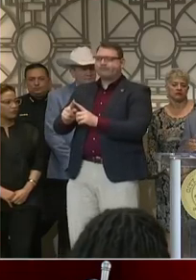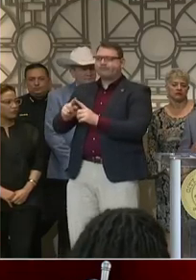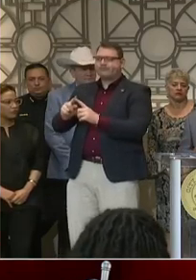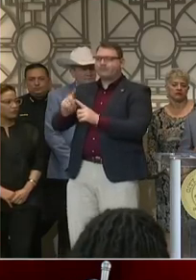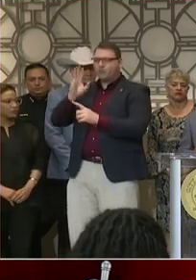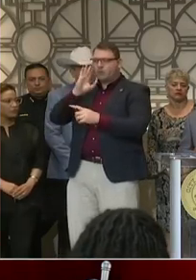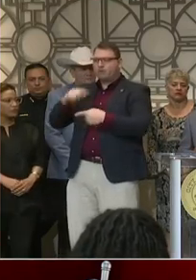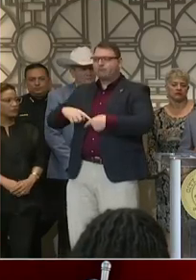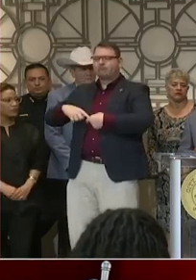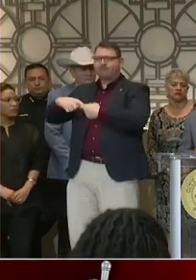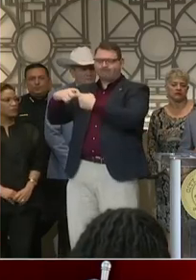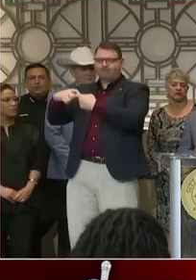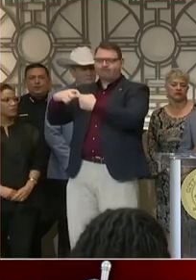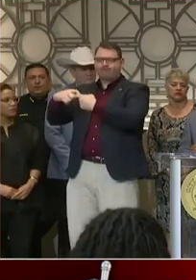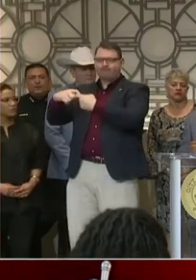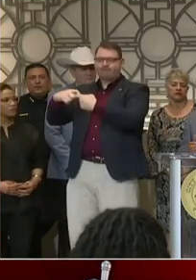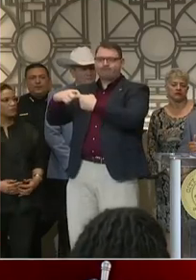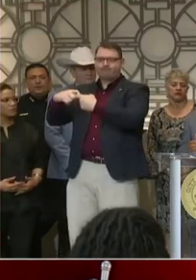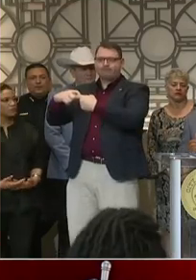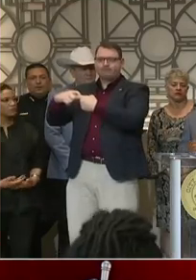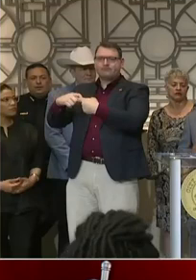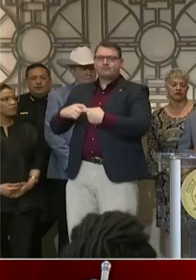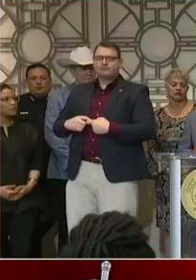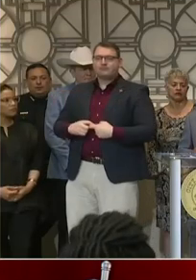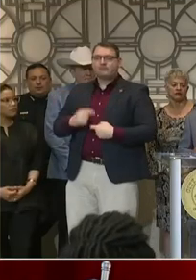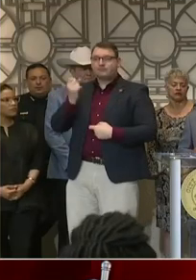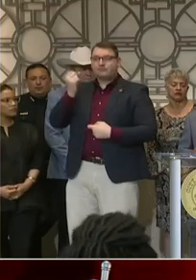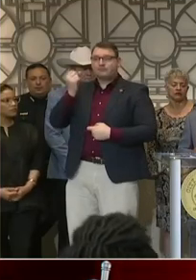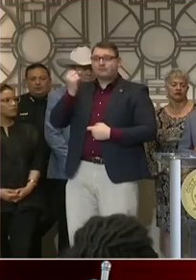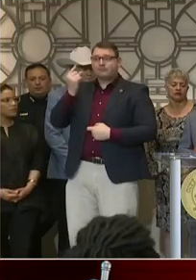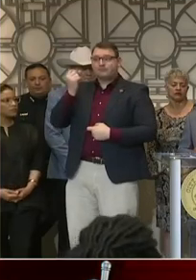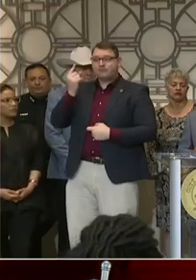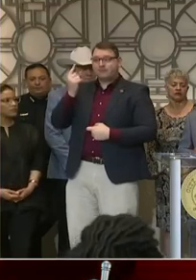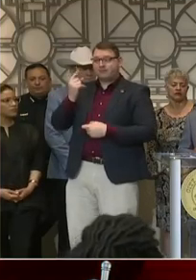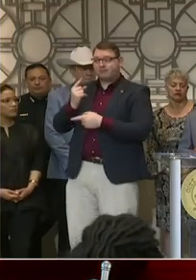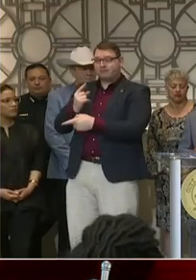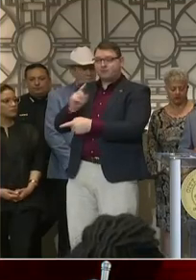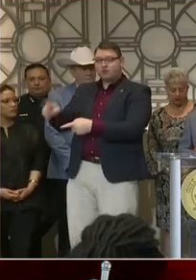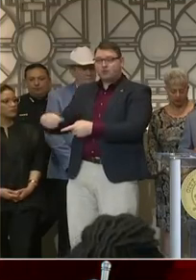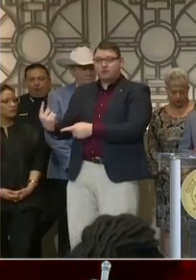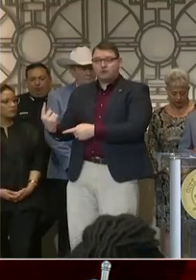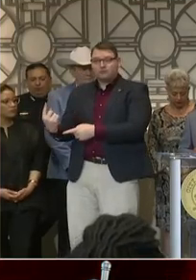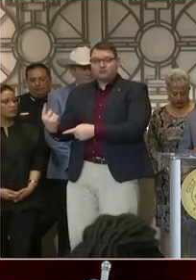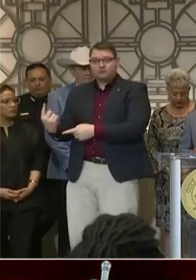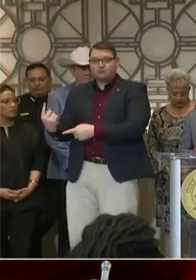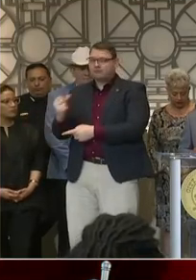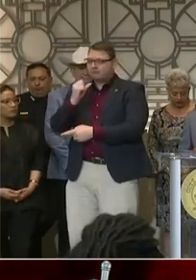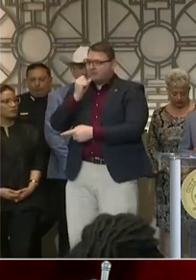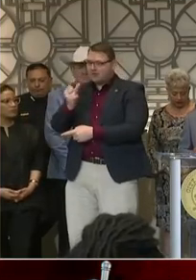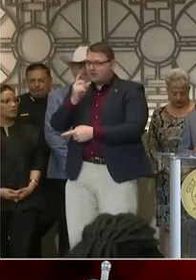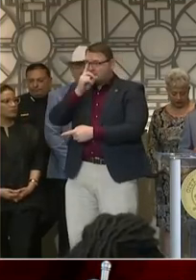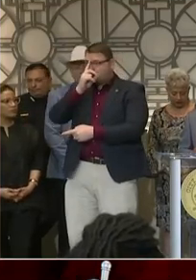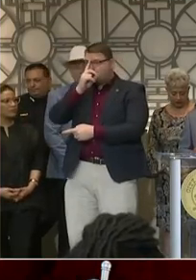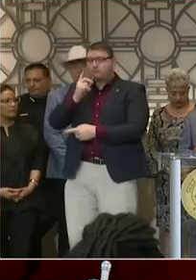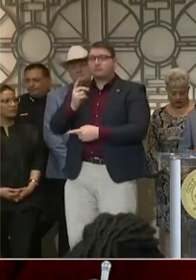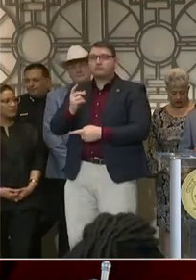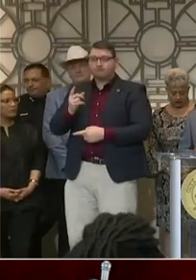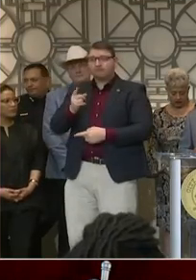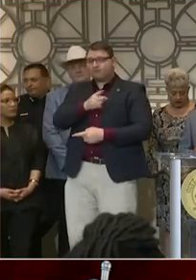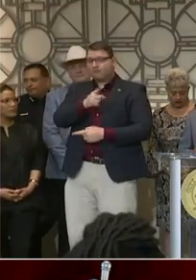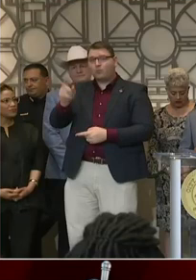let me just add, that is not the only event that will be impacted. As you all know, this coming week